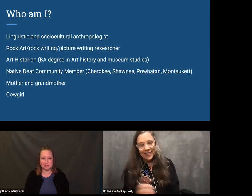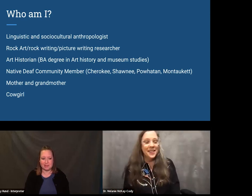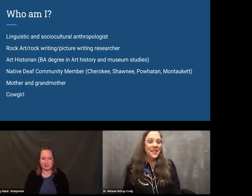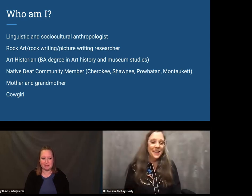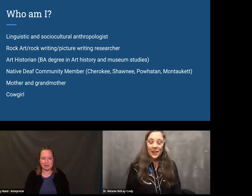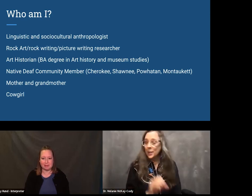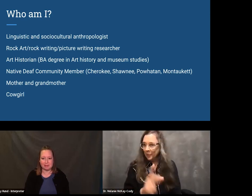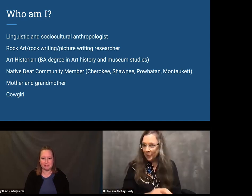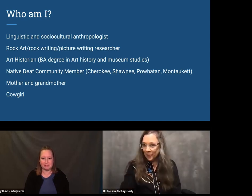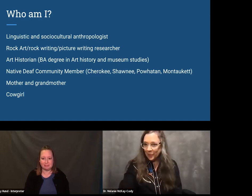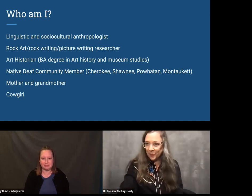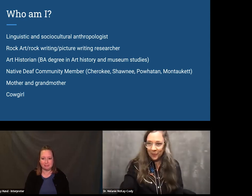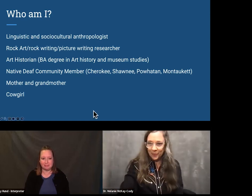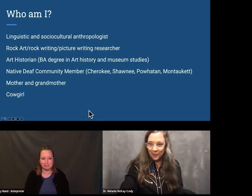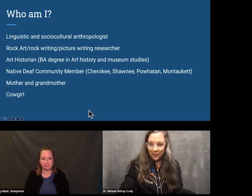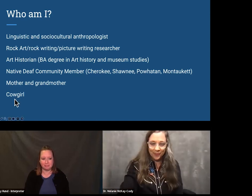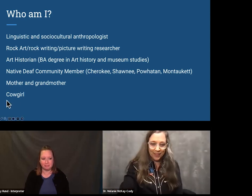of course, I am a cowgirl.